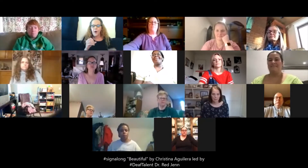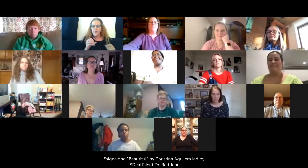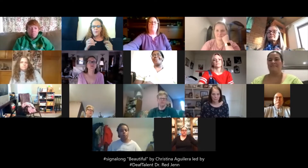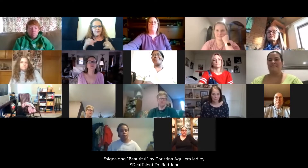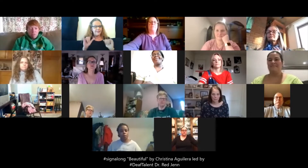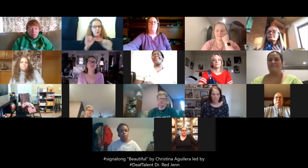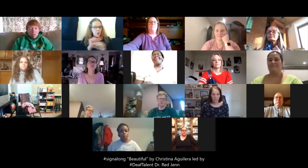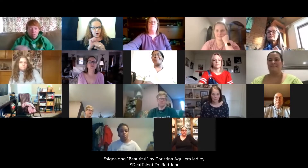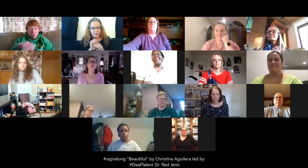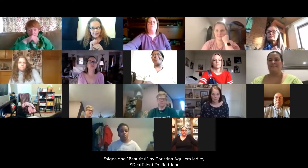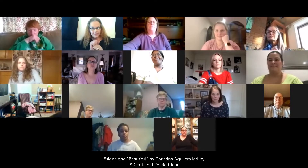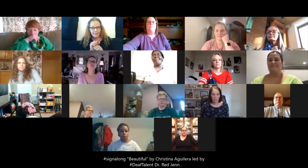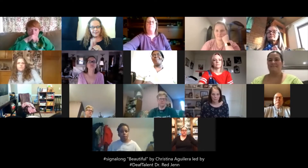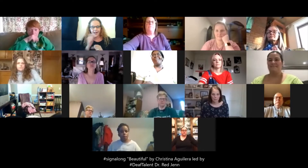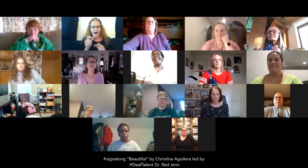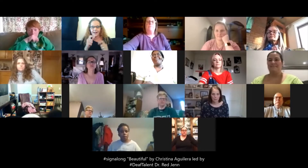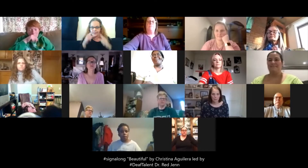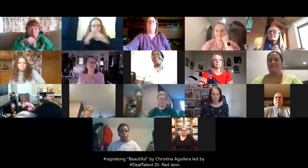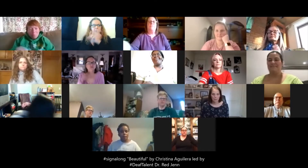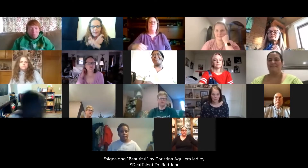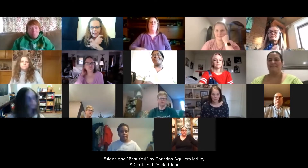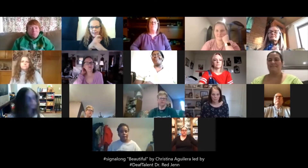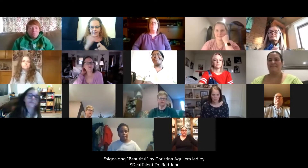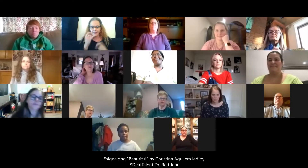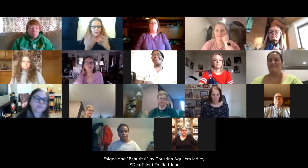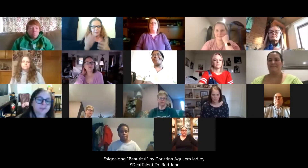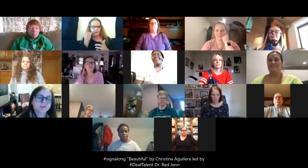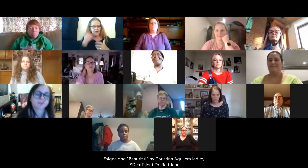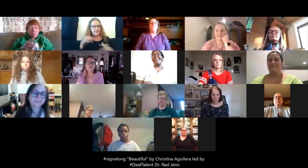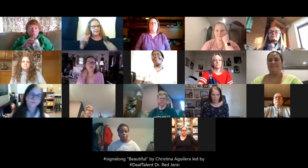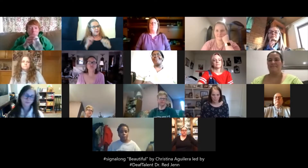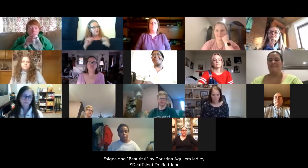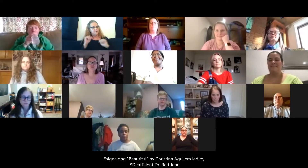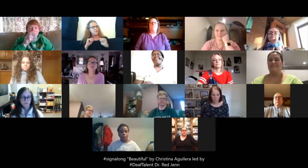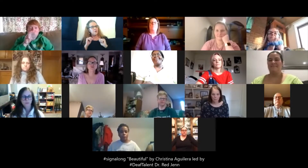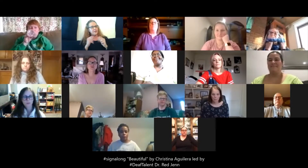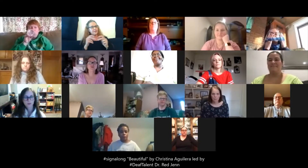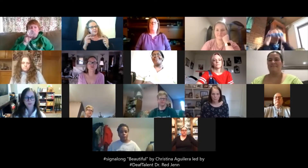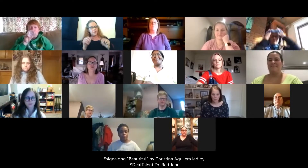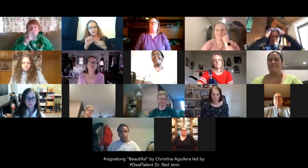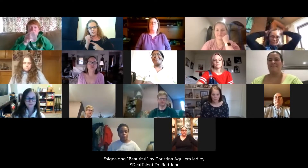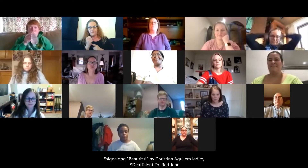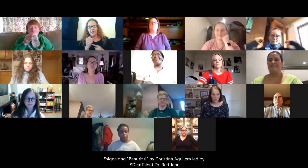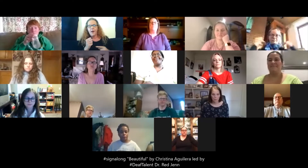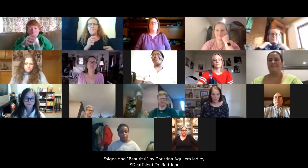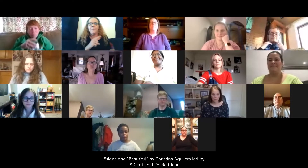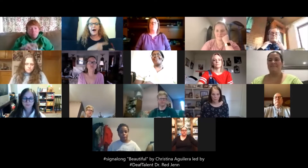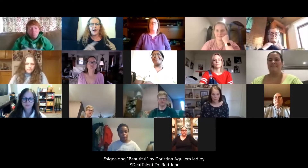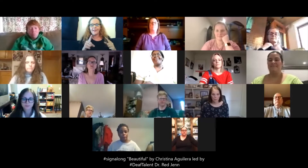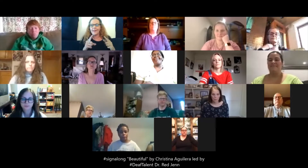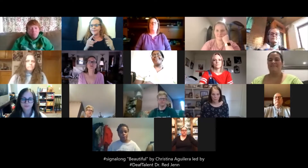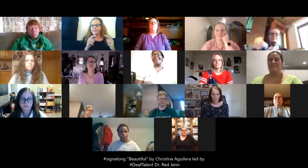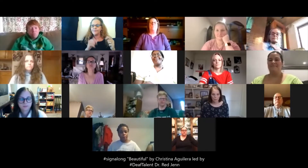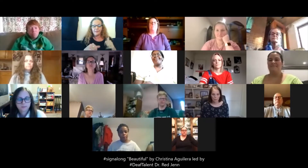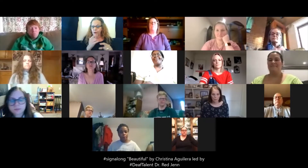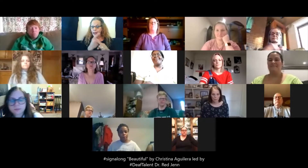it still works. It's not as complicated as maybe if I did it in a performing situation, but it's still right,